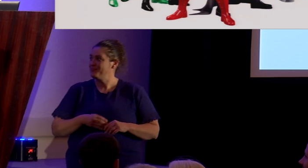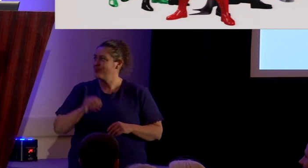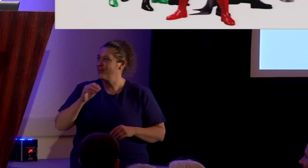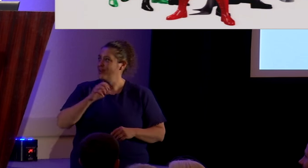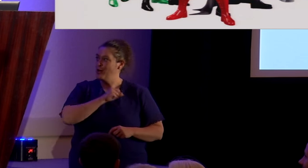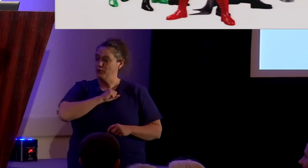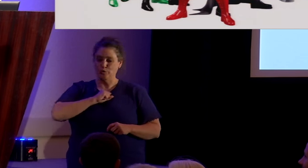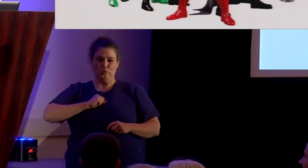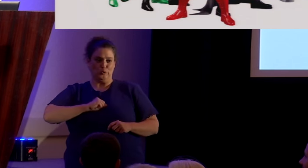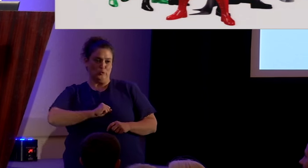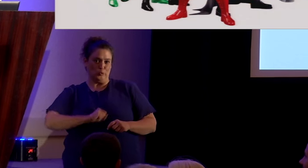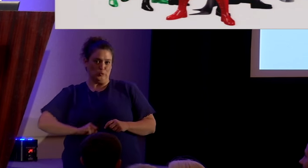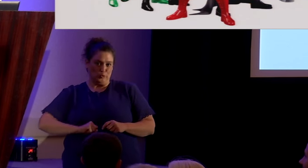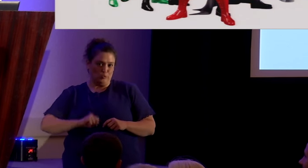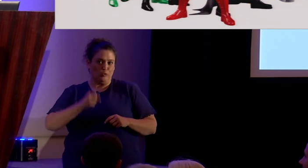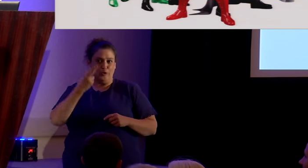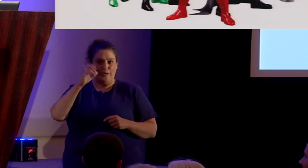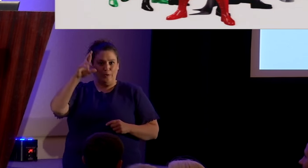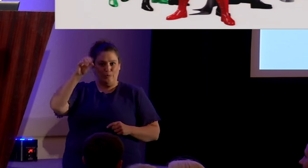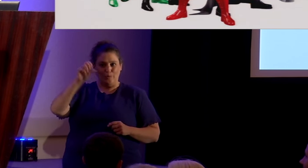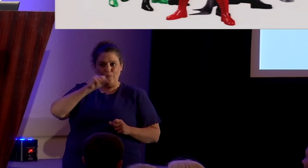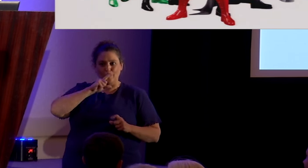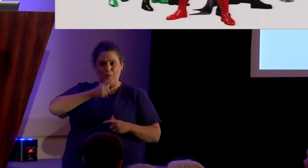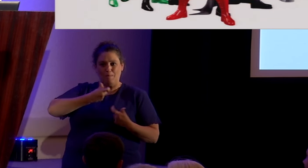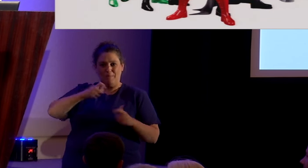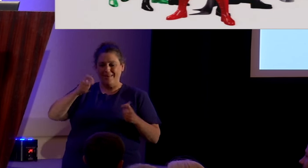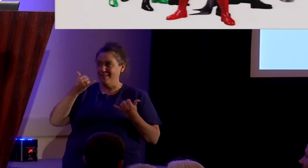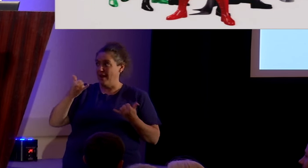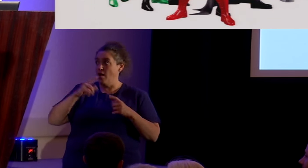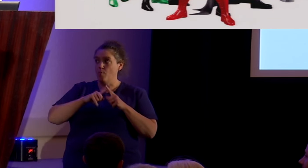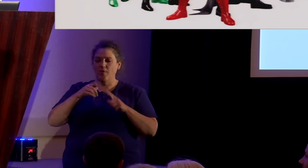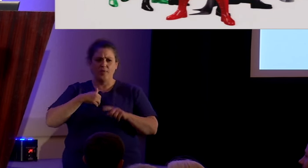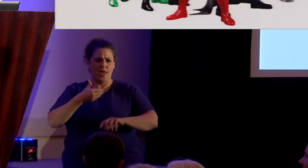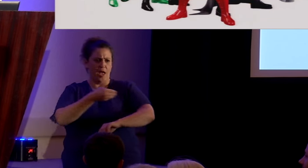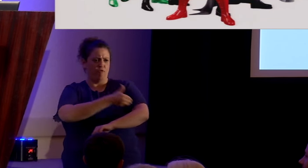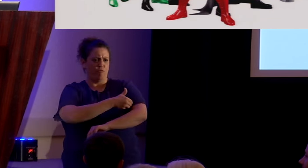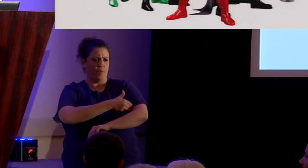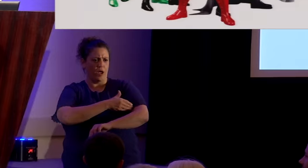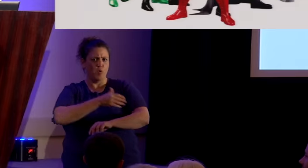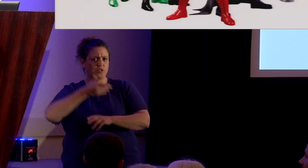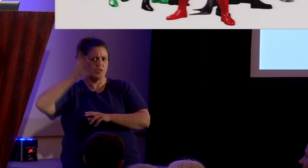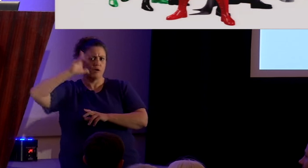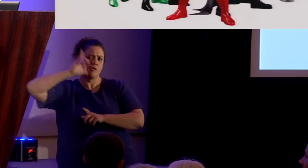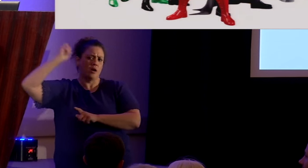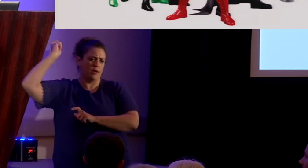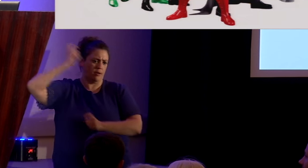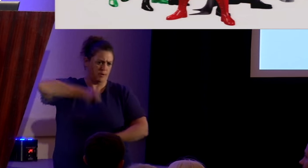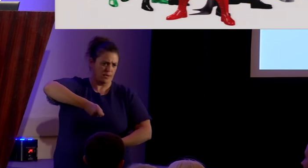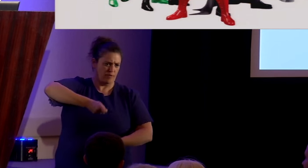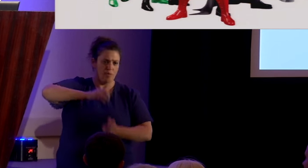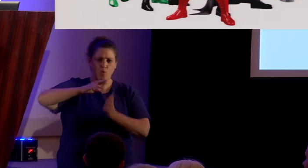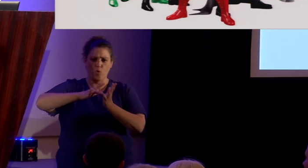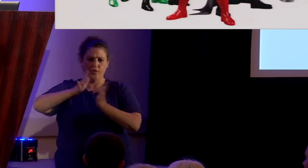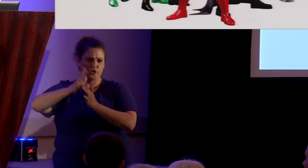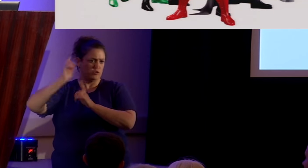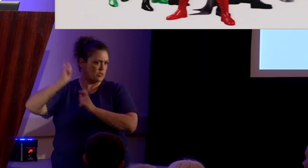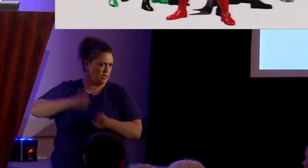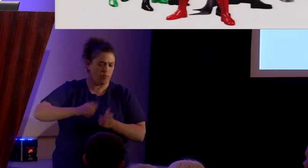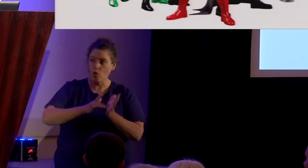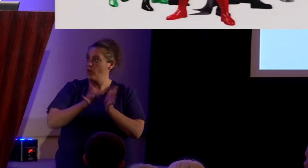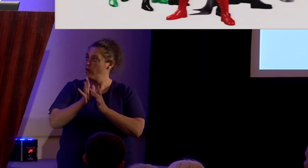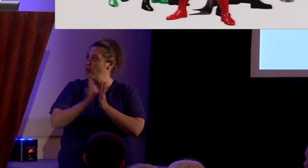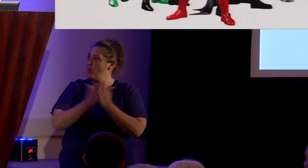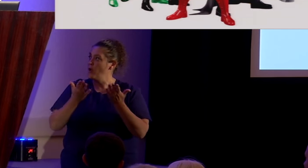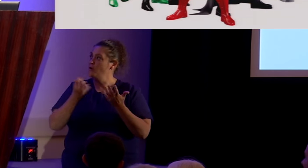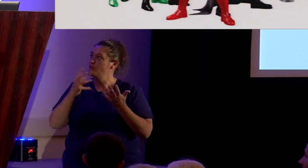Superheroes are big these days, but they possess powers not given by God or Jesus or the Bible. So how about a